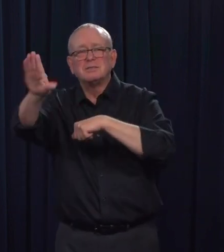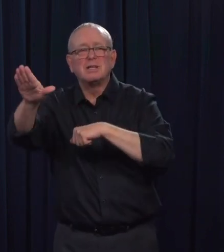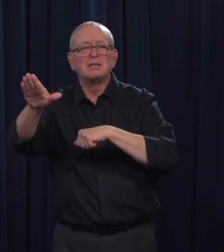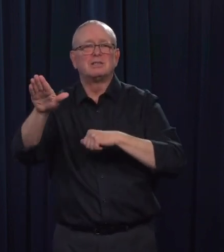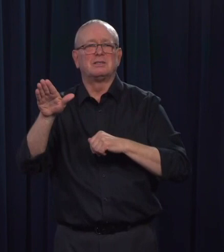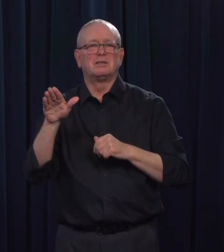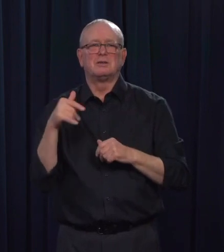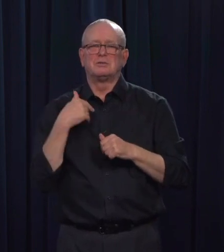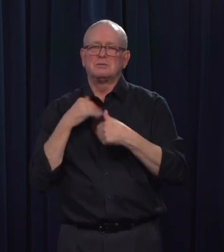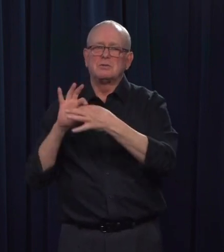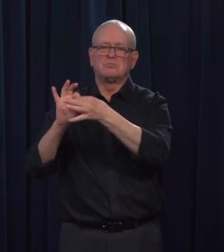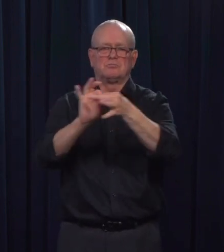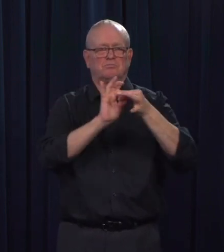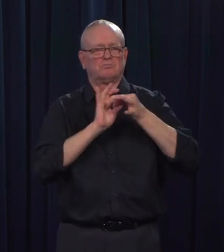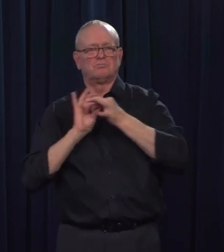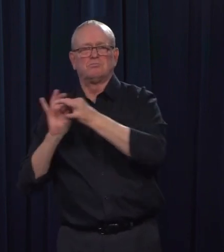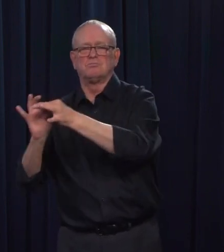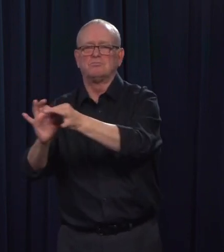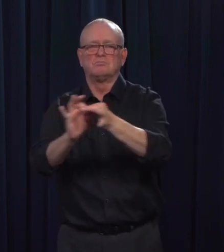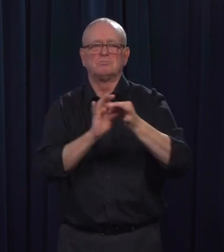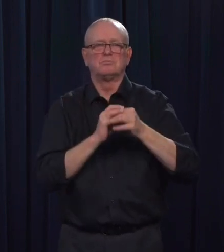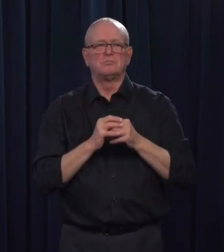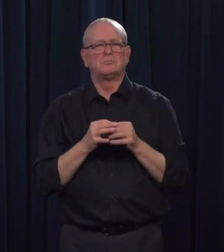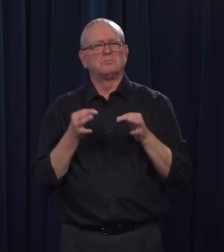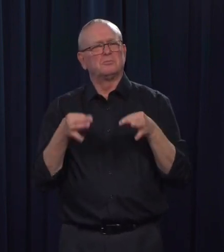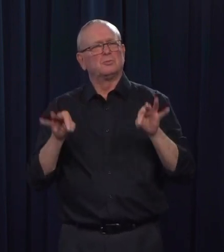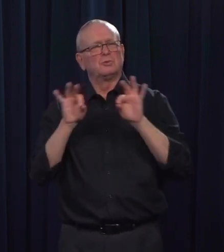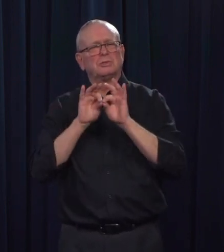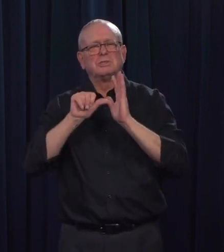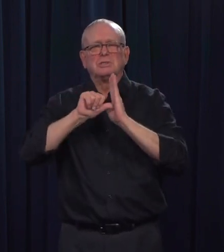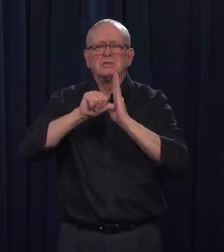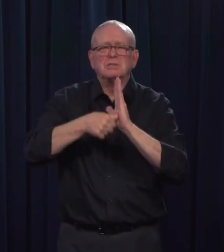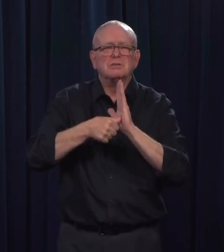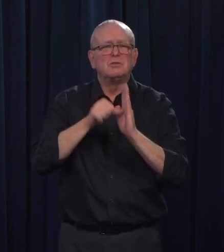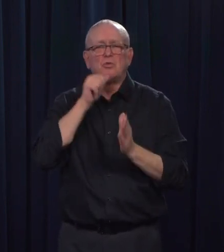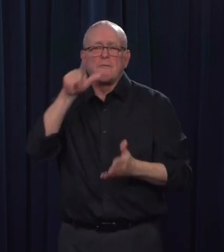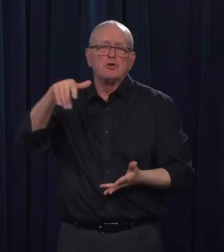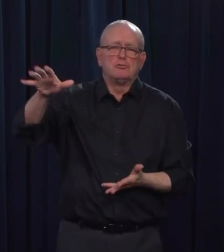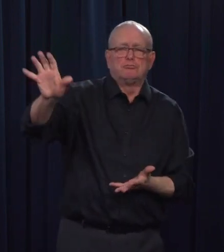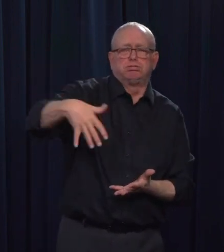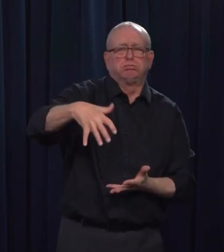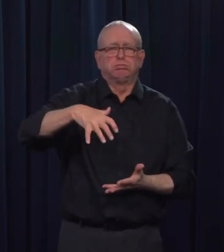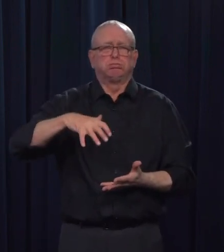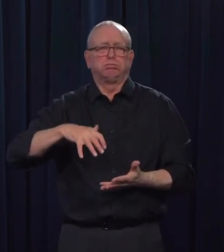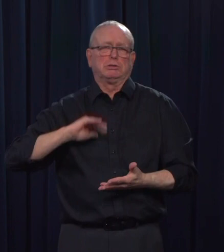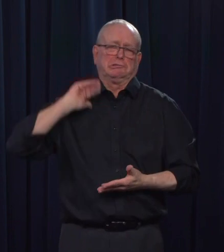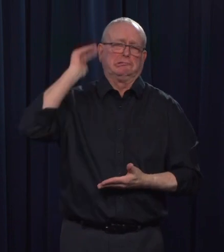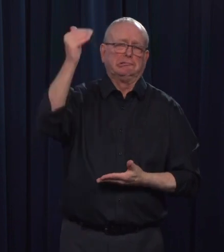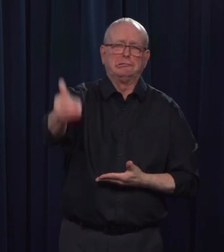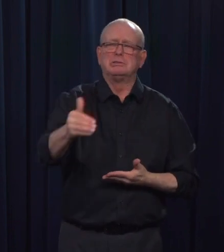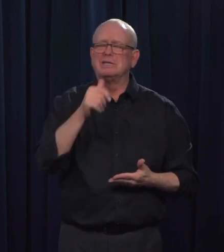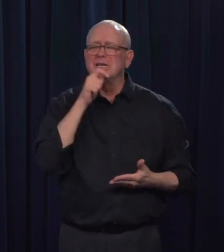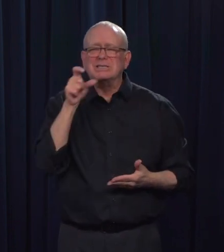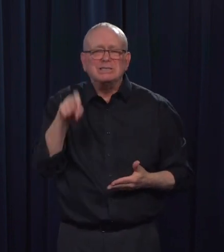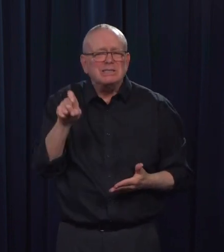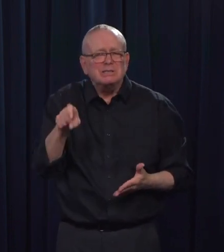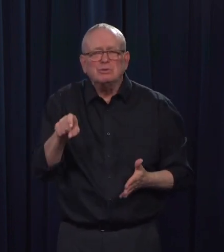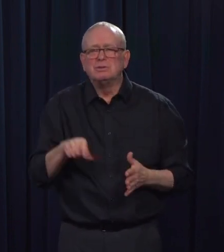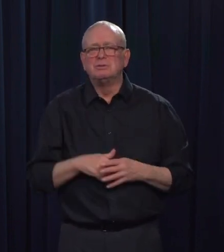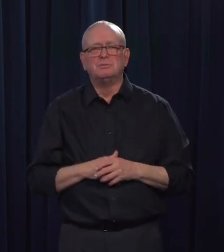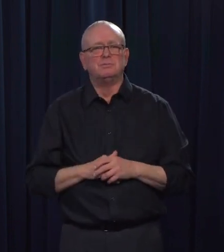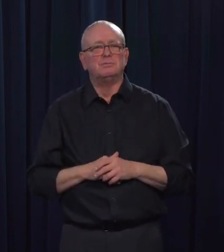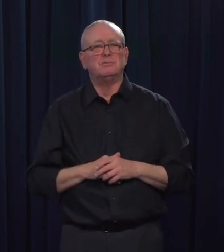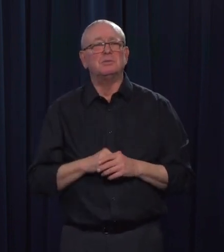to Albertans that you do not need to stockpile food and supplies. This practice puts additional pressures on our food